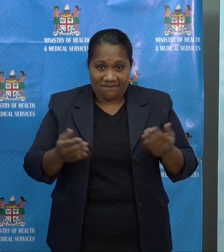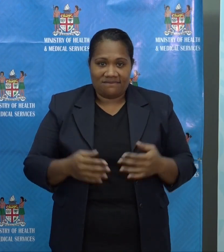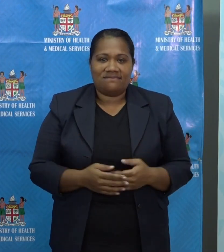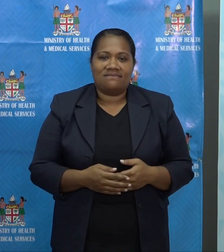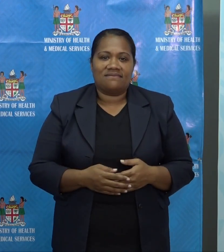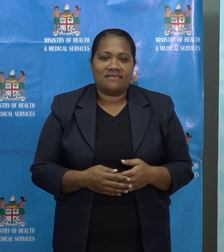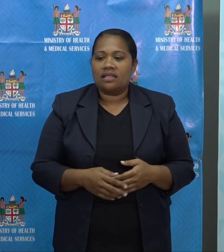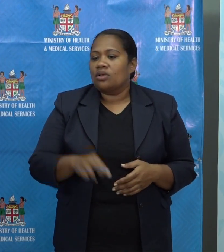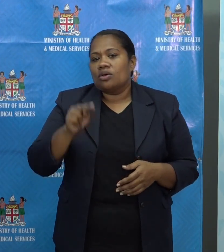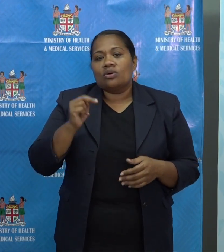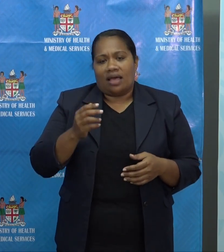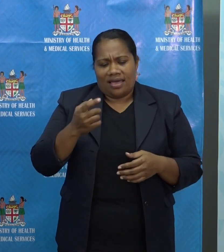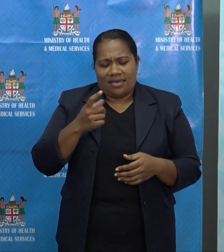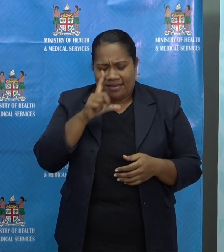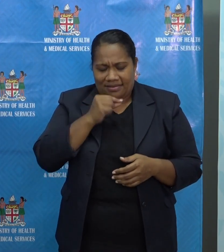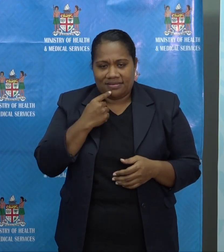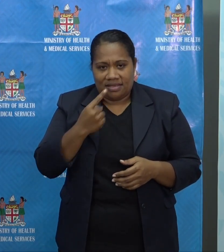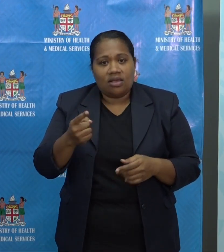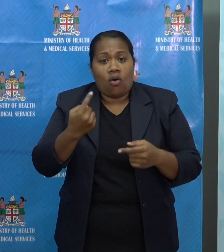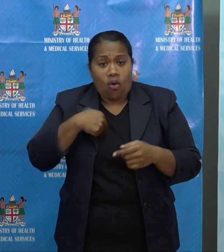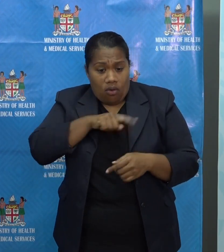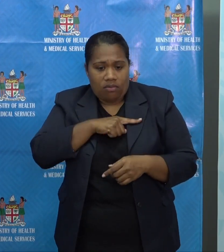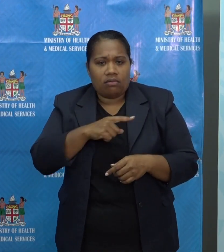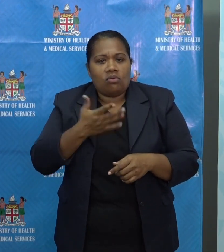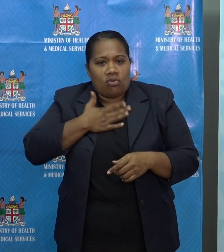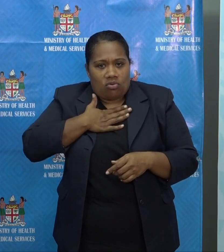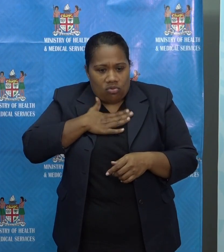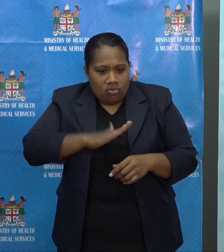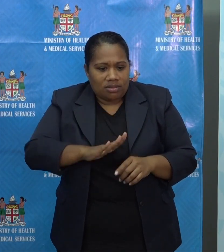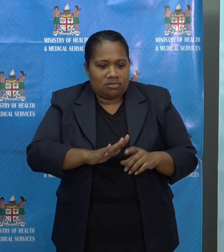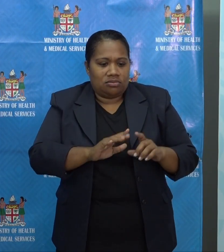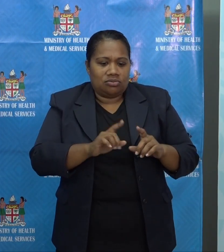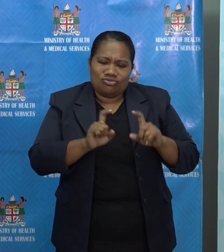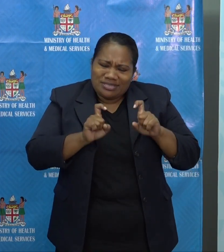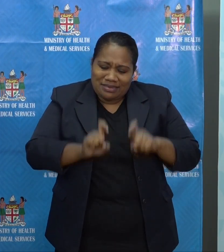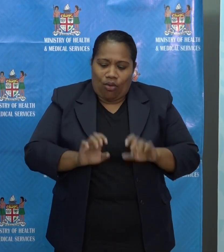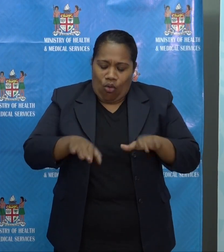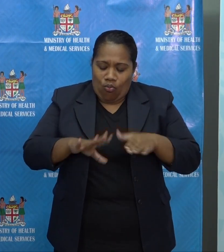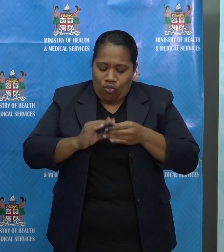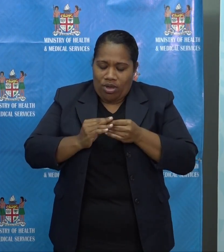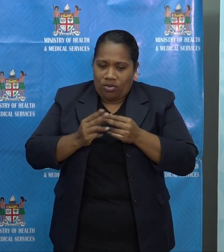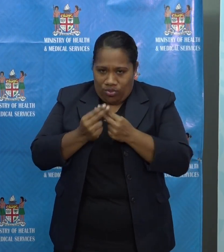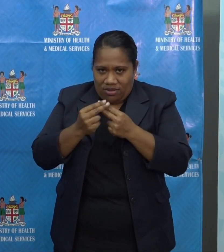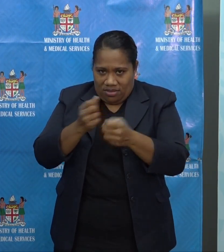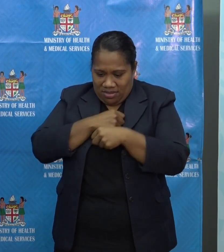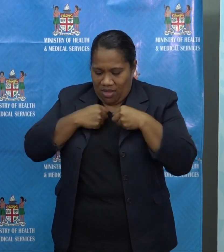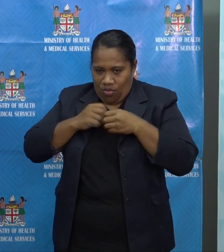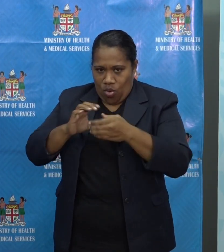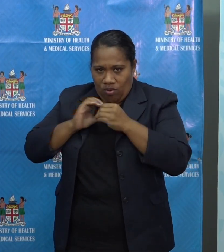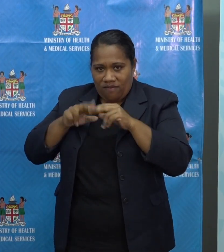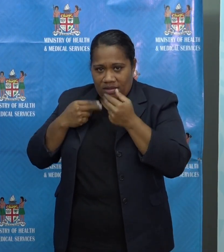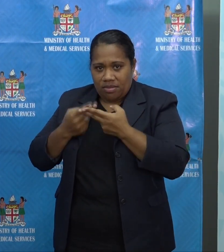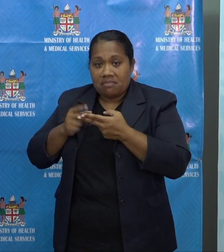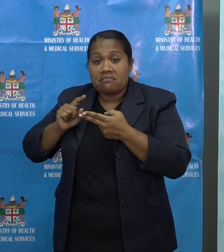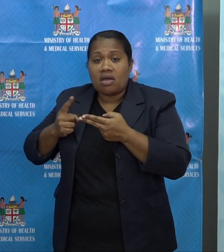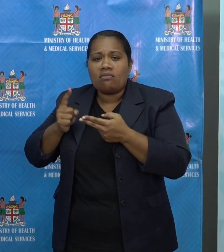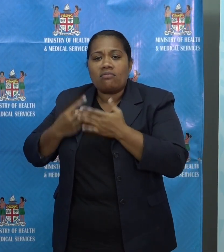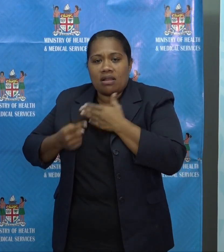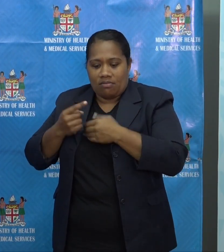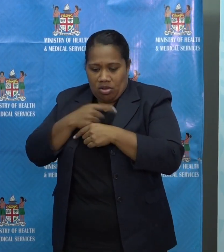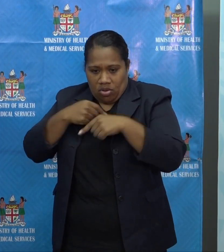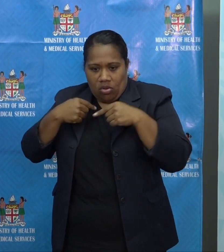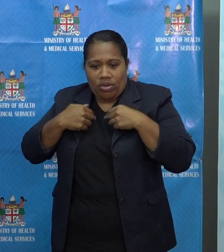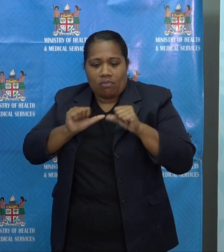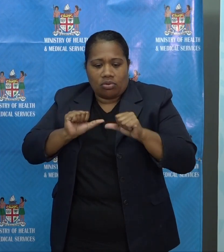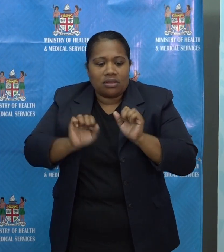to be at home with our own families. Instead, we'll be defending yours. This is our duty. That is